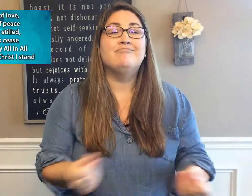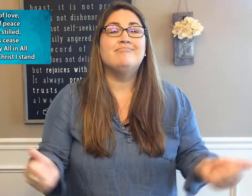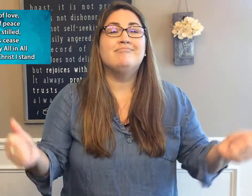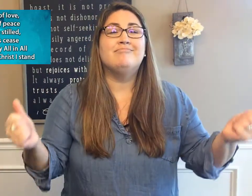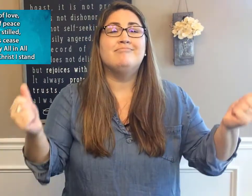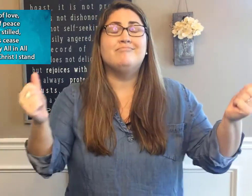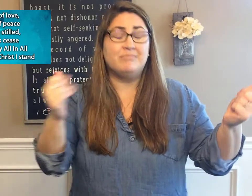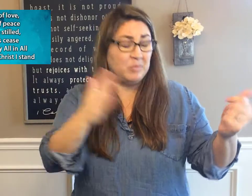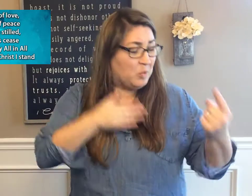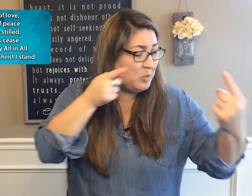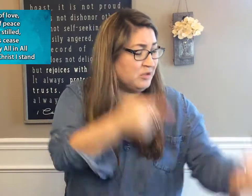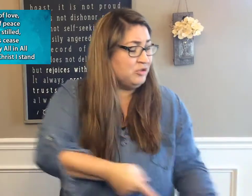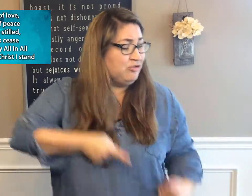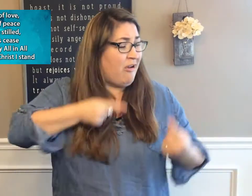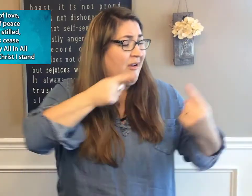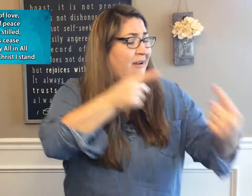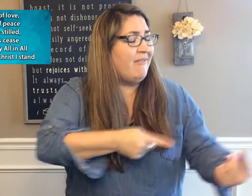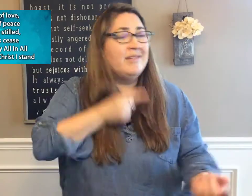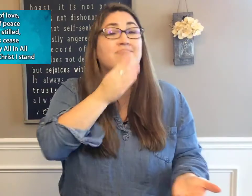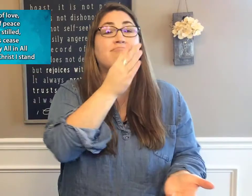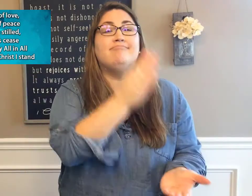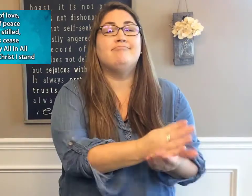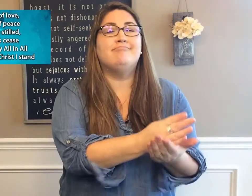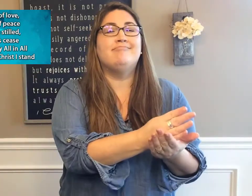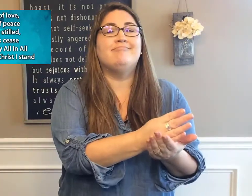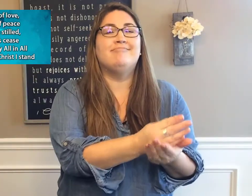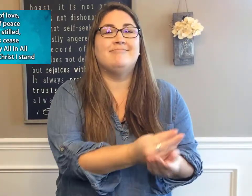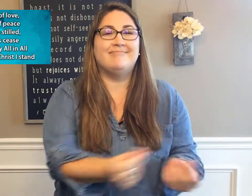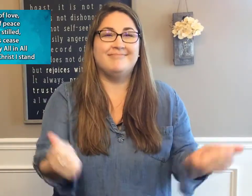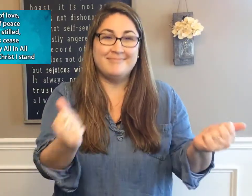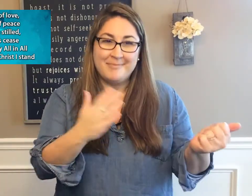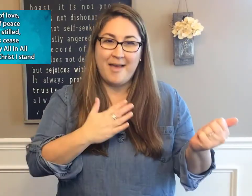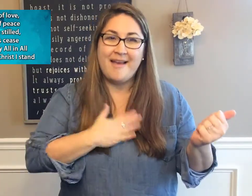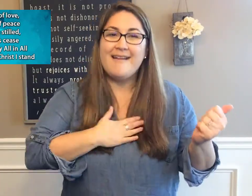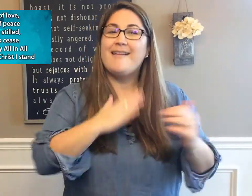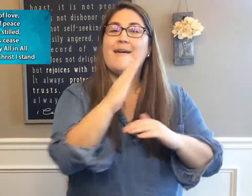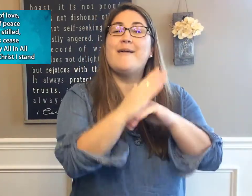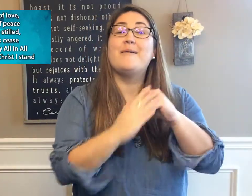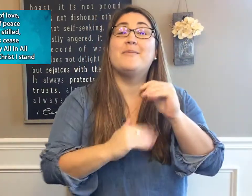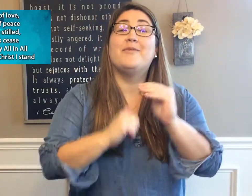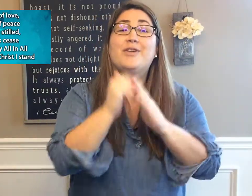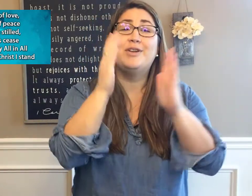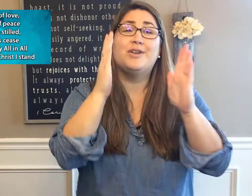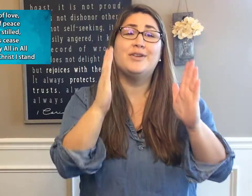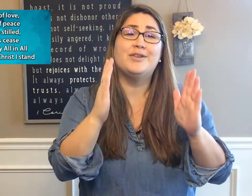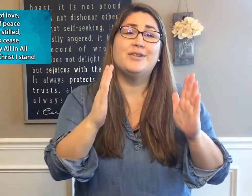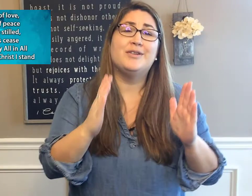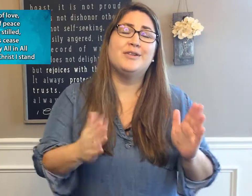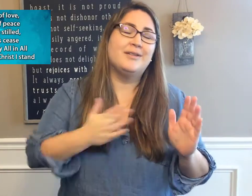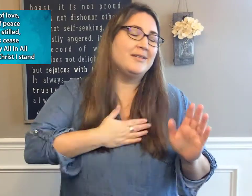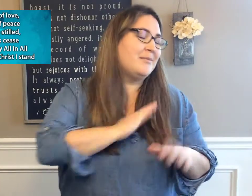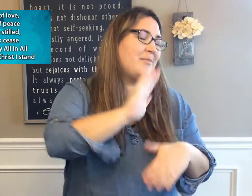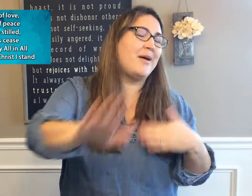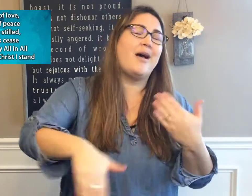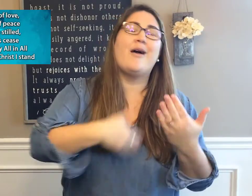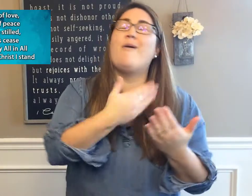stilled, when strivings cease. My comforter, my